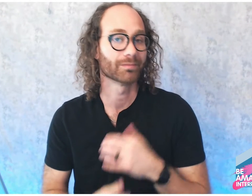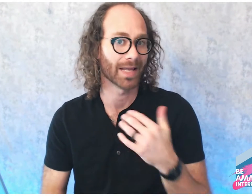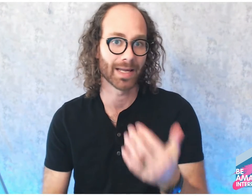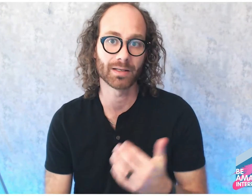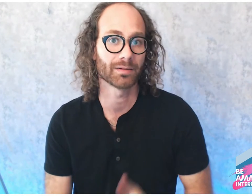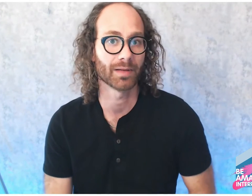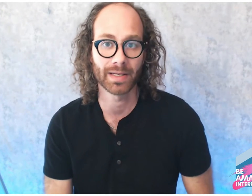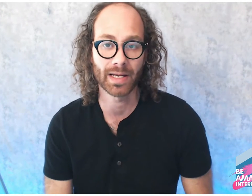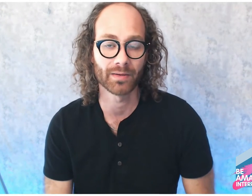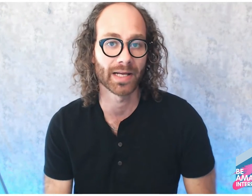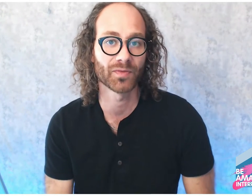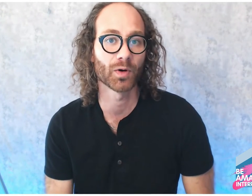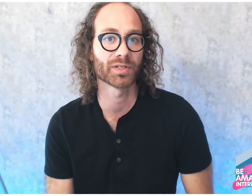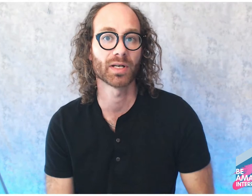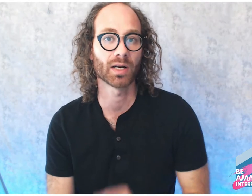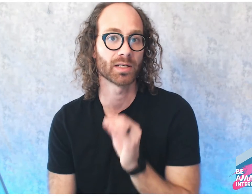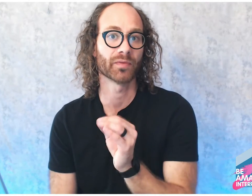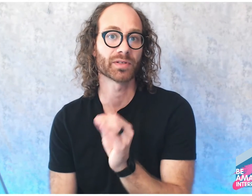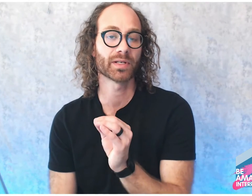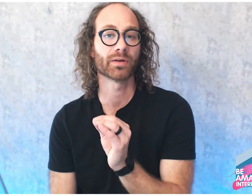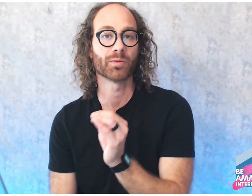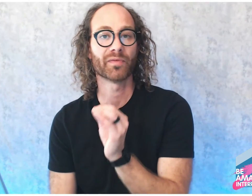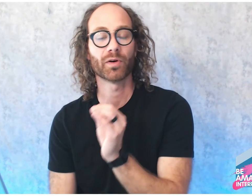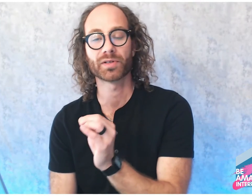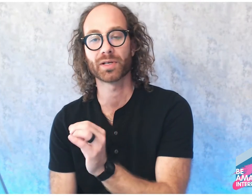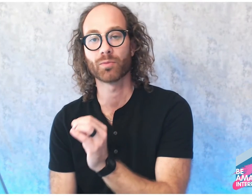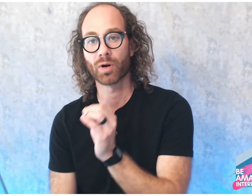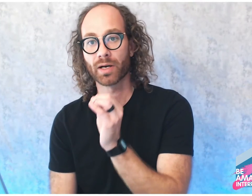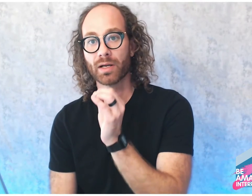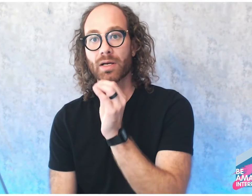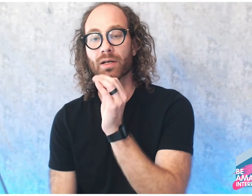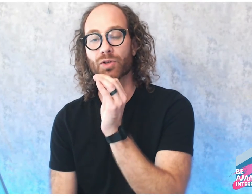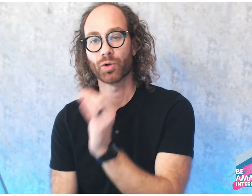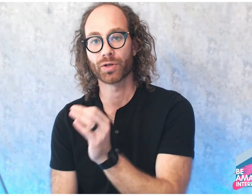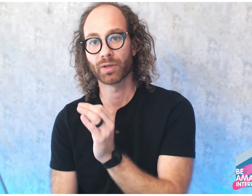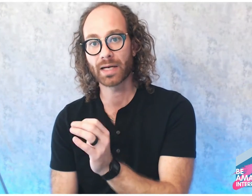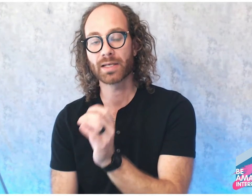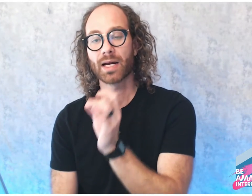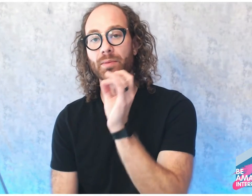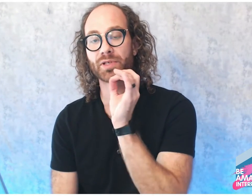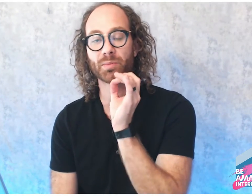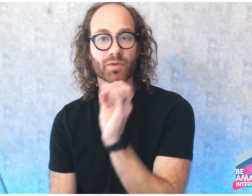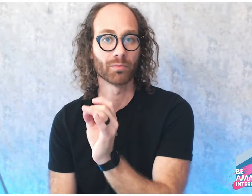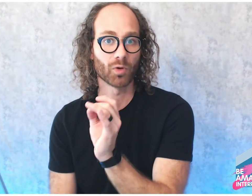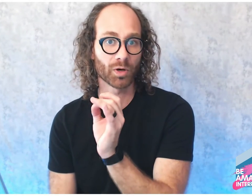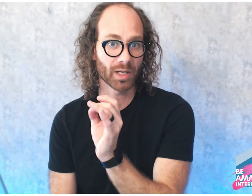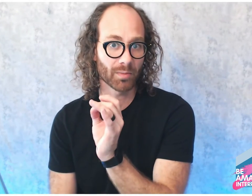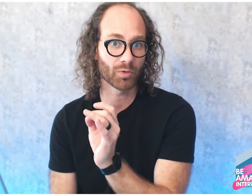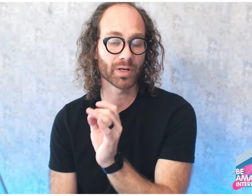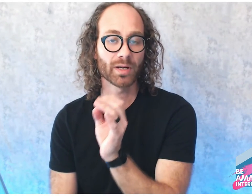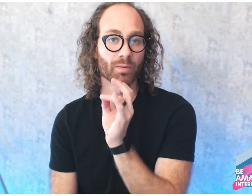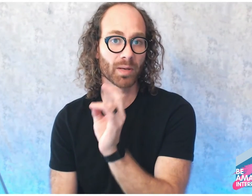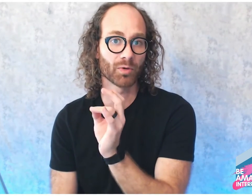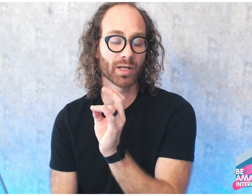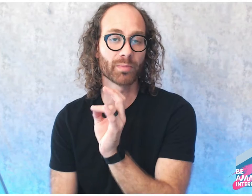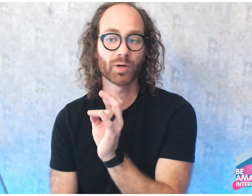And again, that's focusing on a different skill that would be focusing more on controlling your lag time, some of your working memory or memory components.